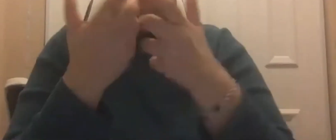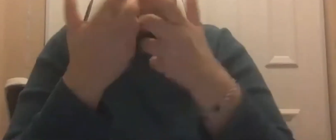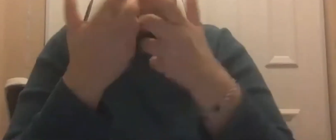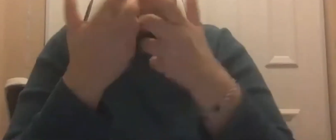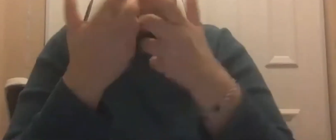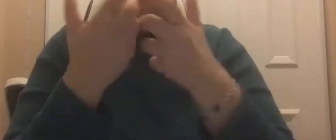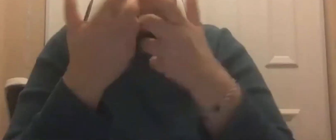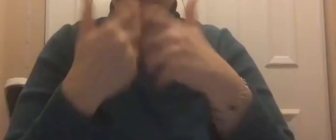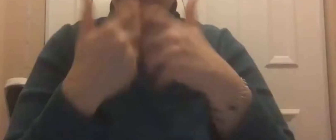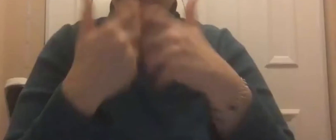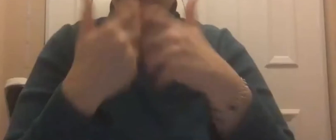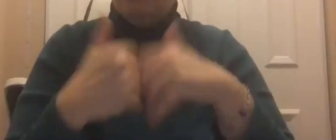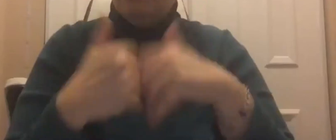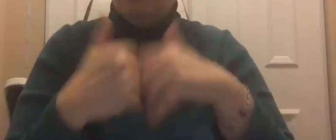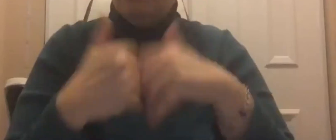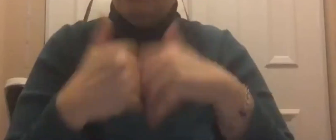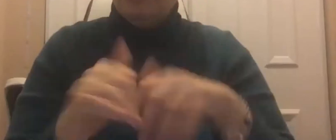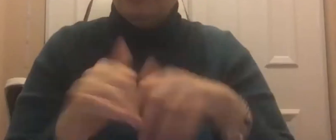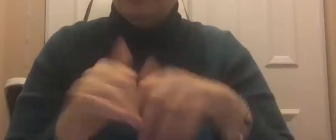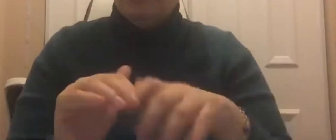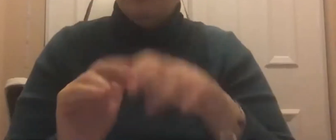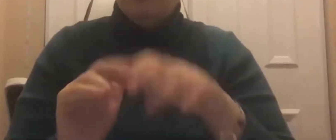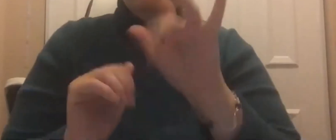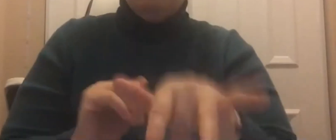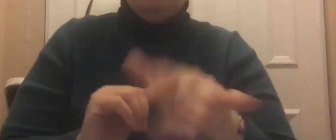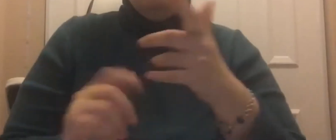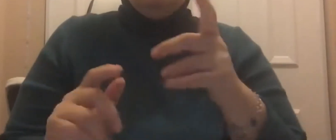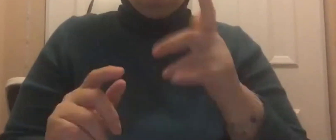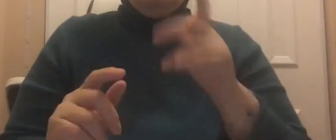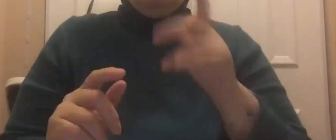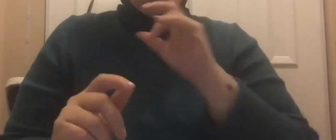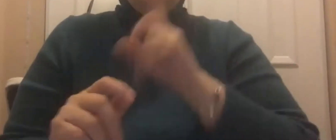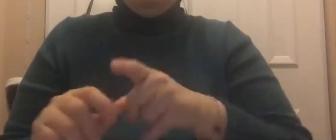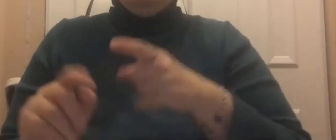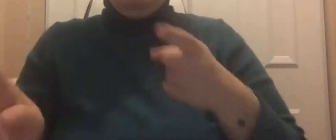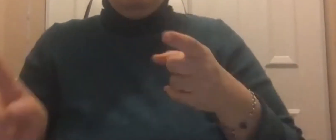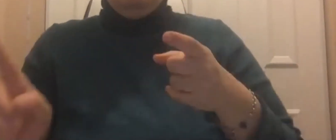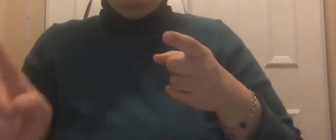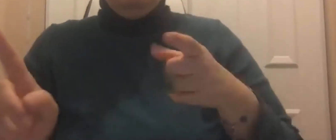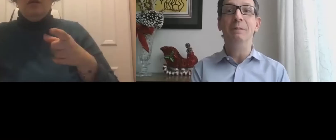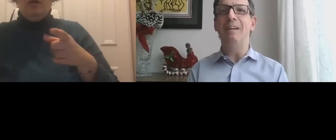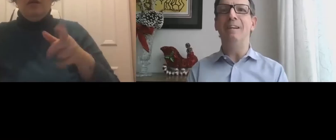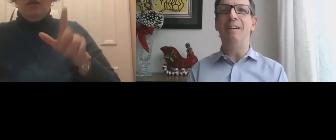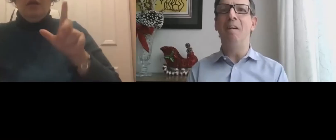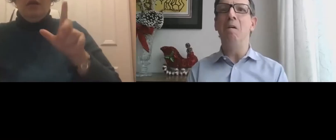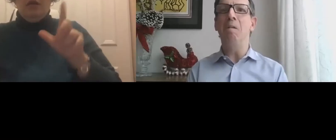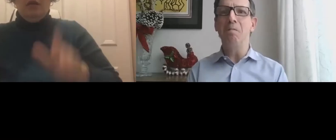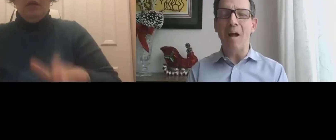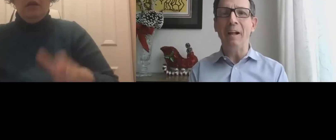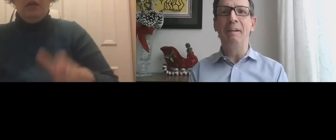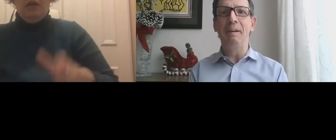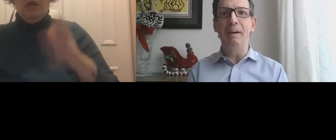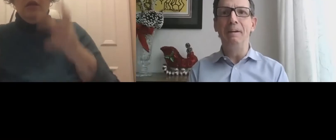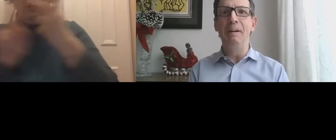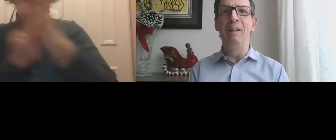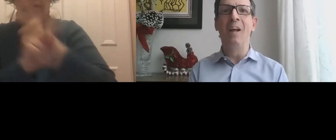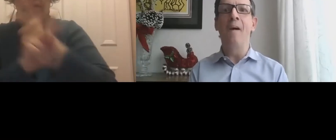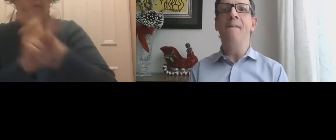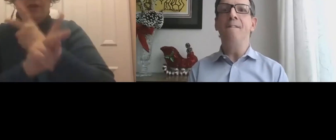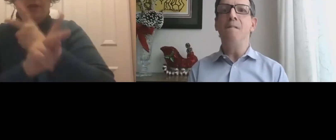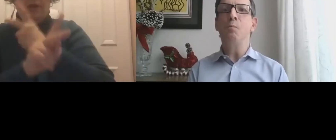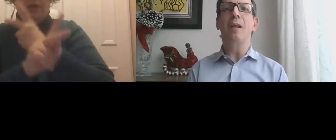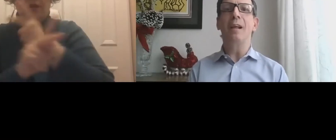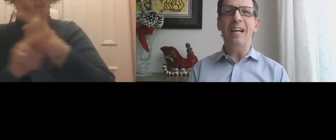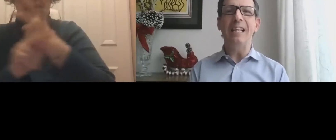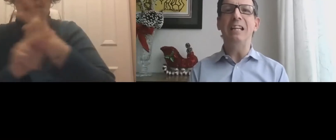creative as opposed to destructive. And I think that's the real next year is